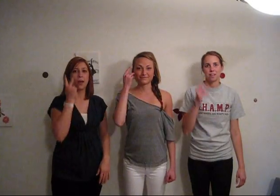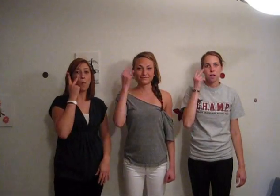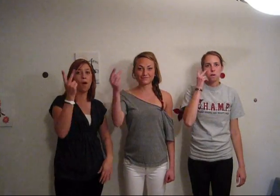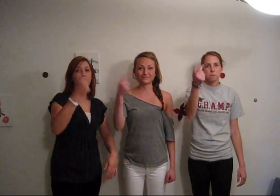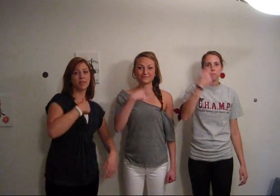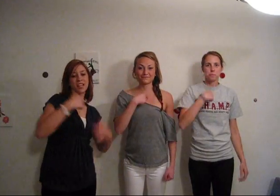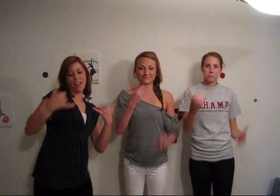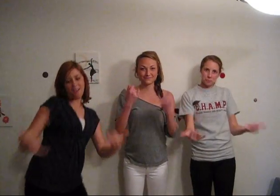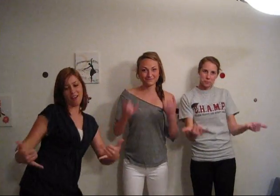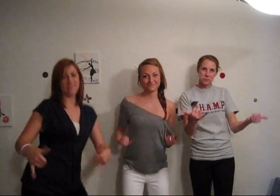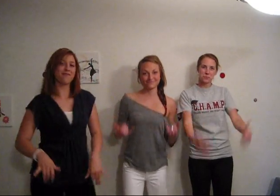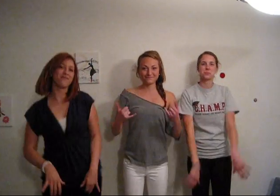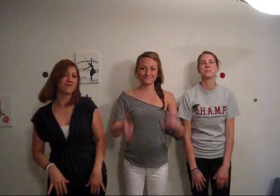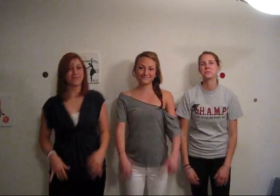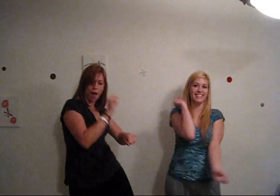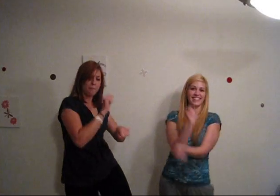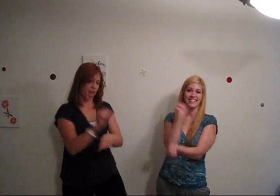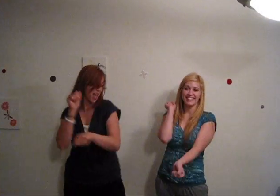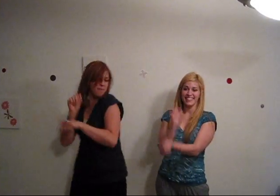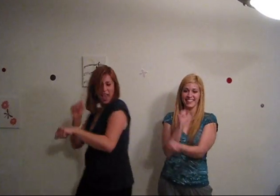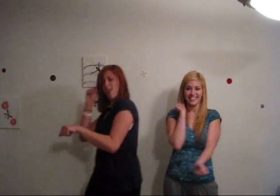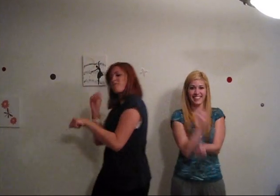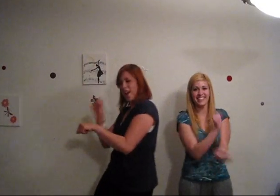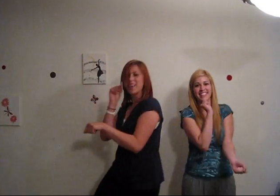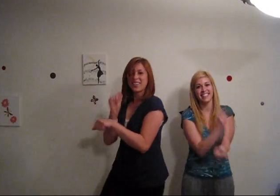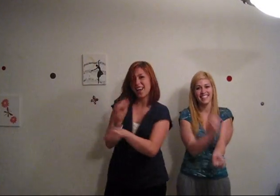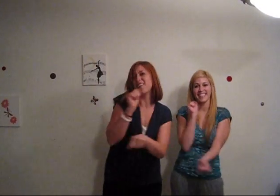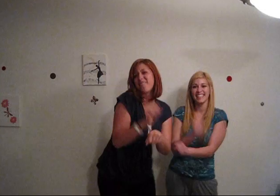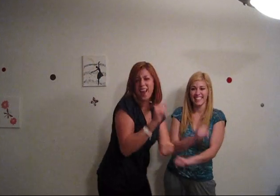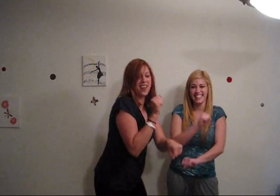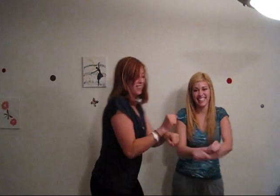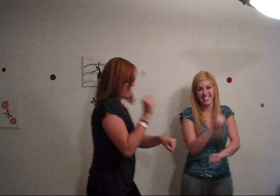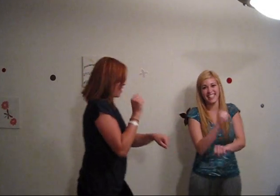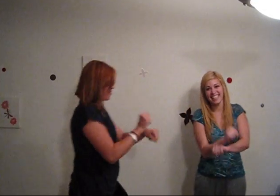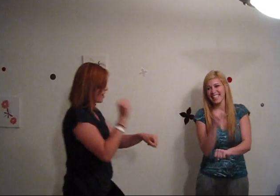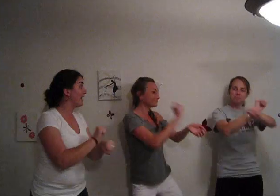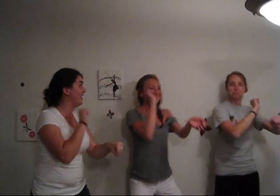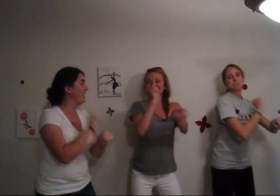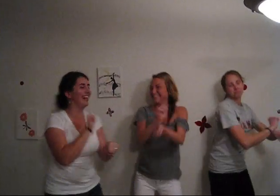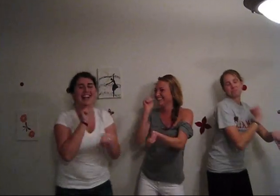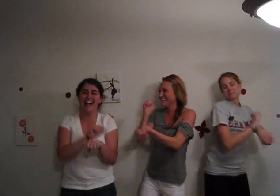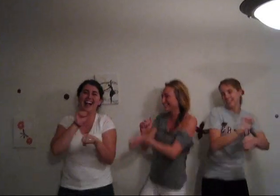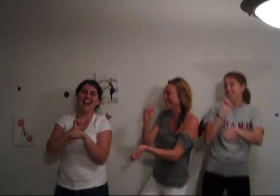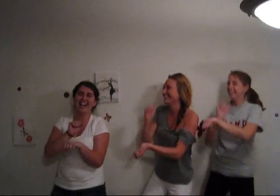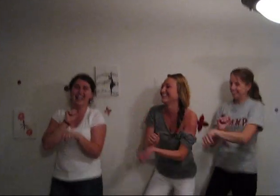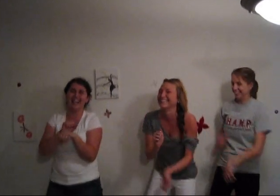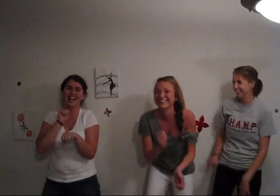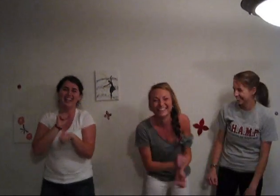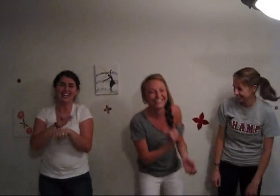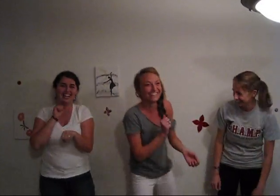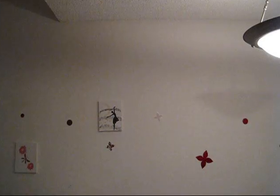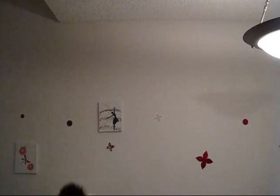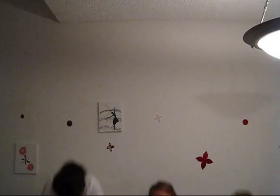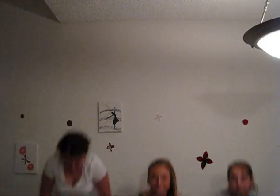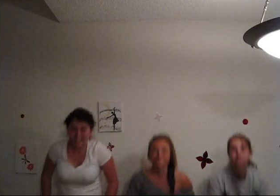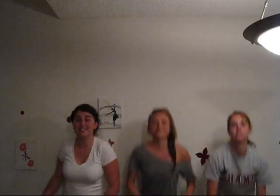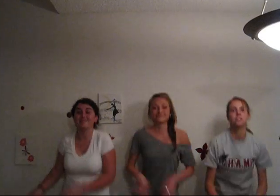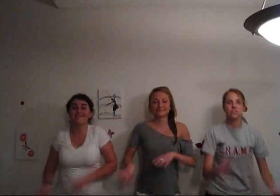Watch me now I'm working out, baby Do you